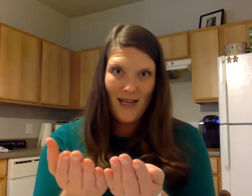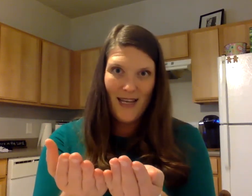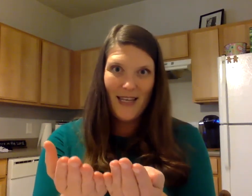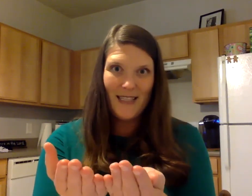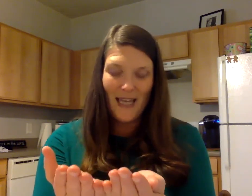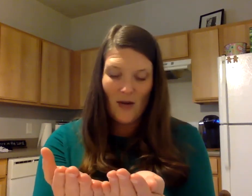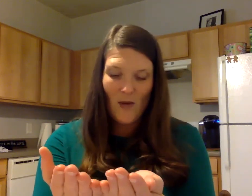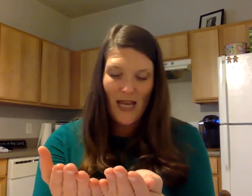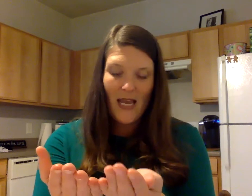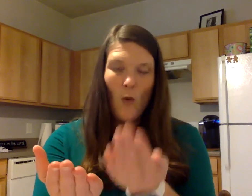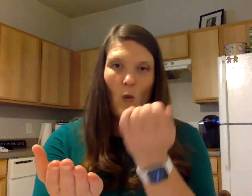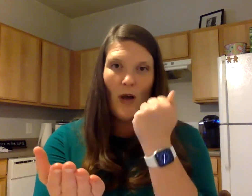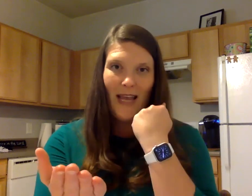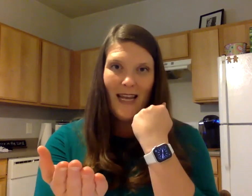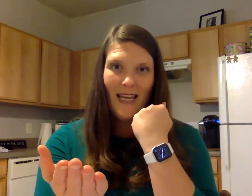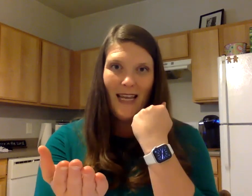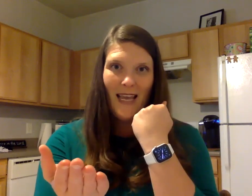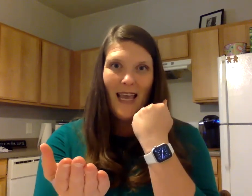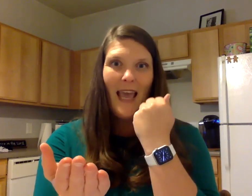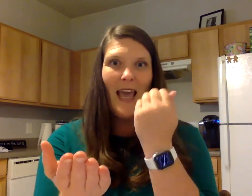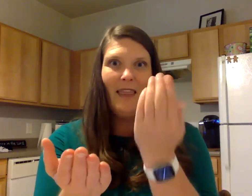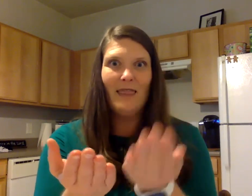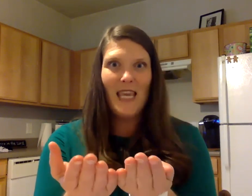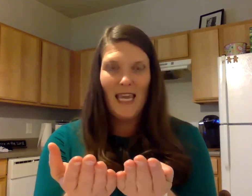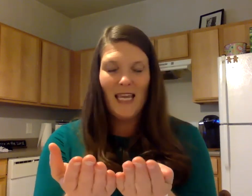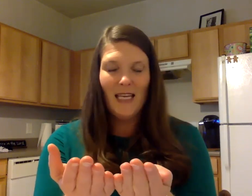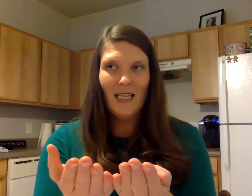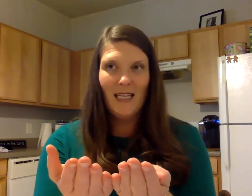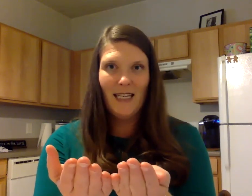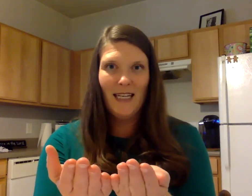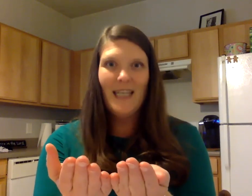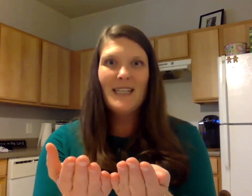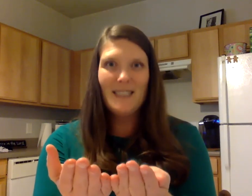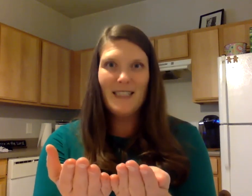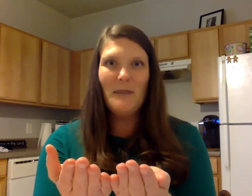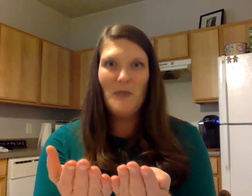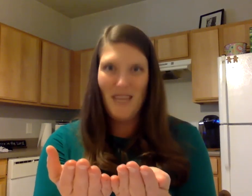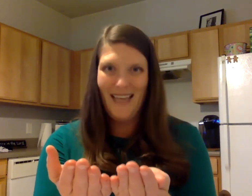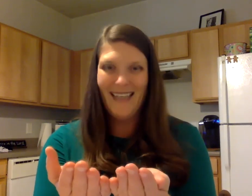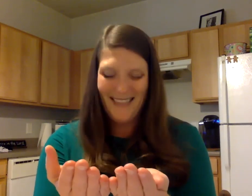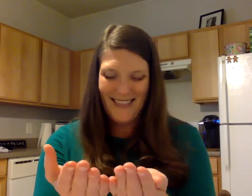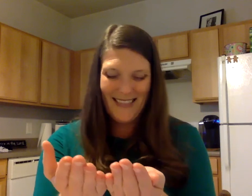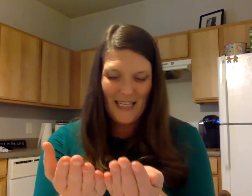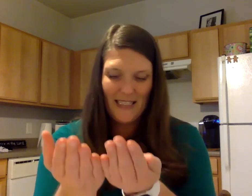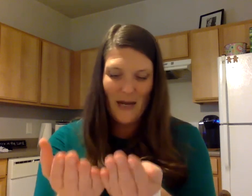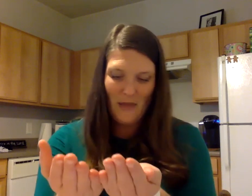Take away one. Add thing. Something. Say something.